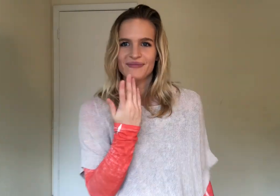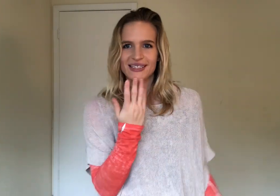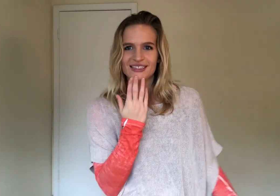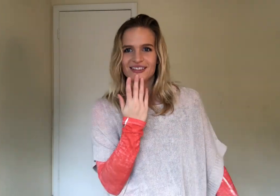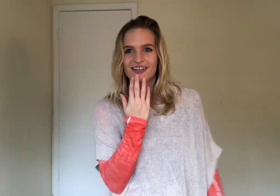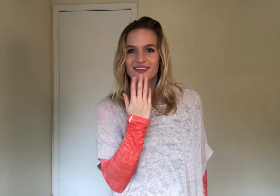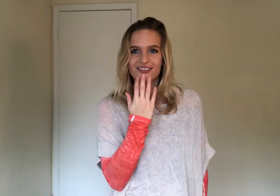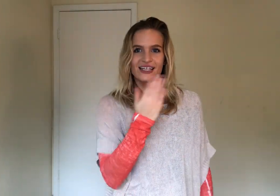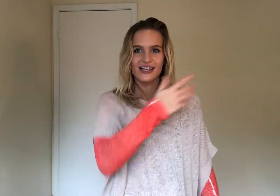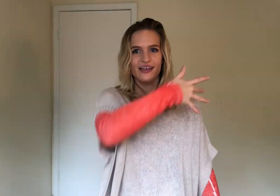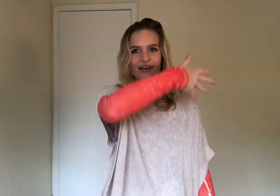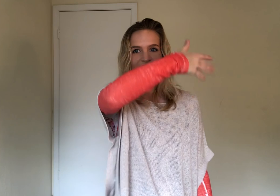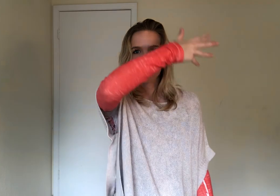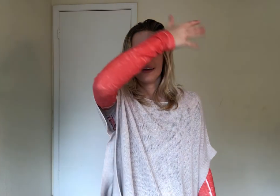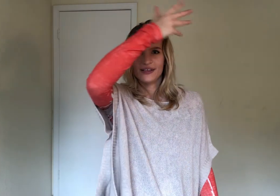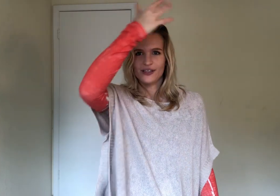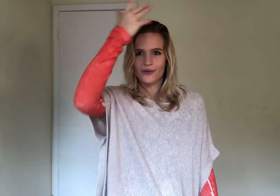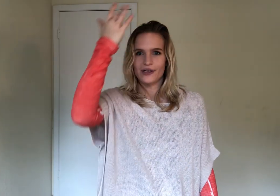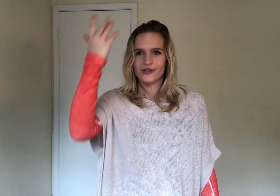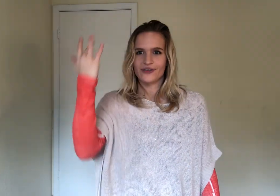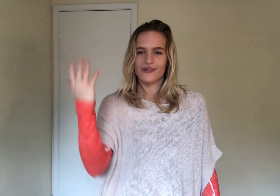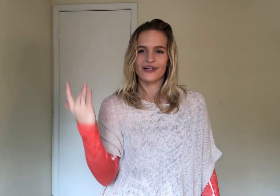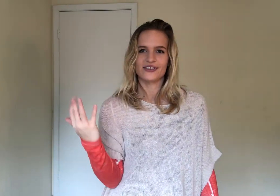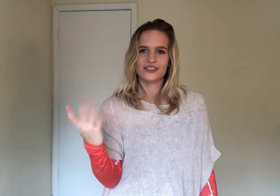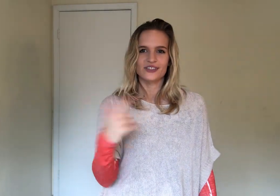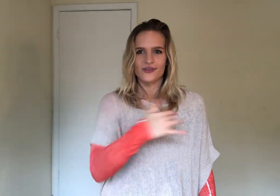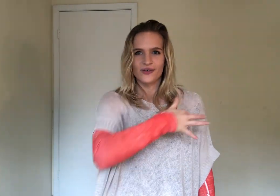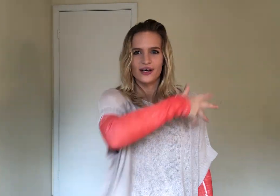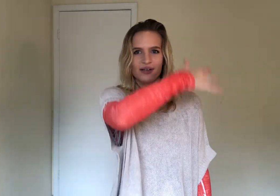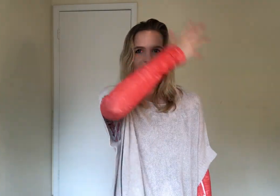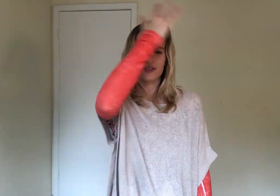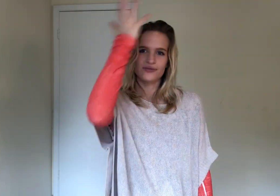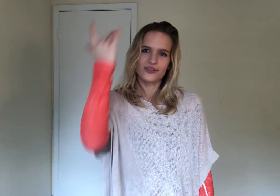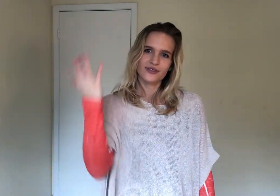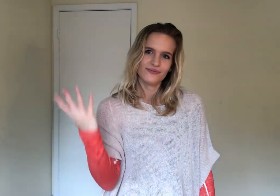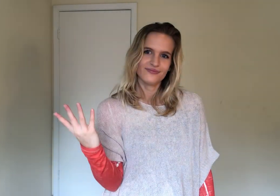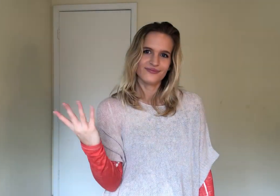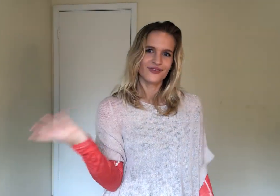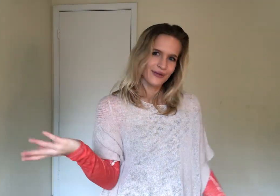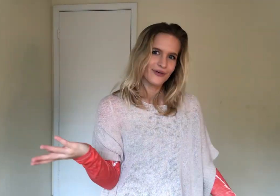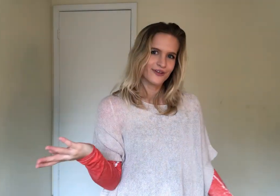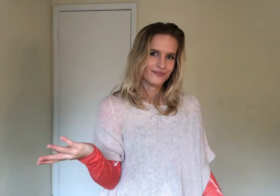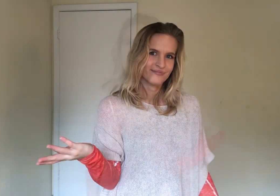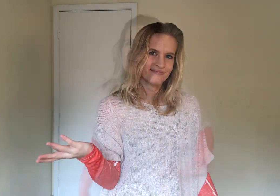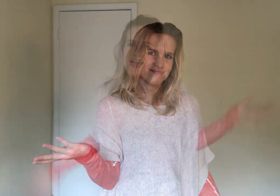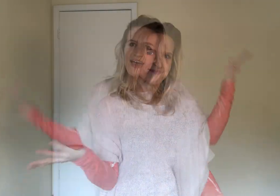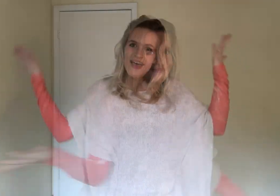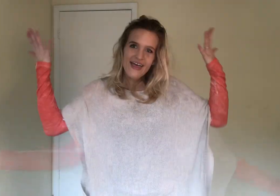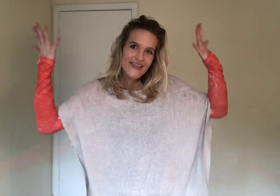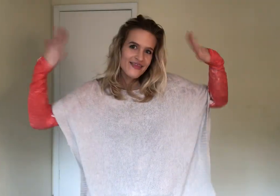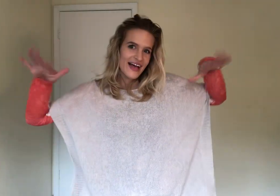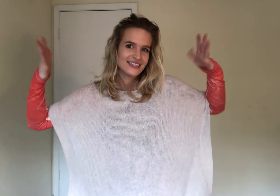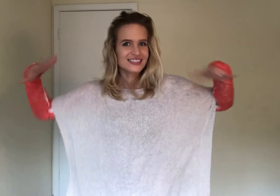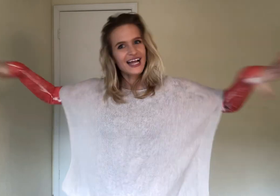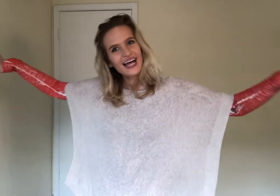Basically color. And then. You wiggle your fingers to show a colorful rainbow. And that's that.